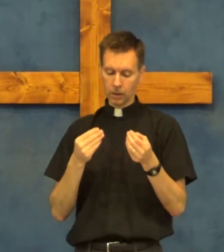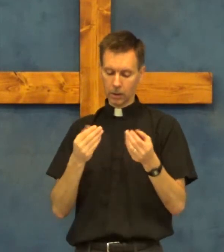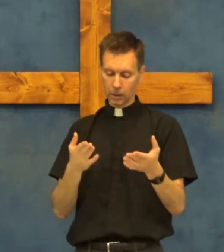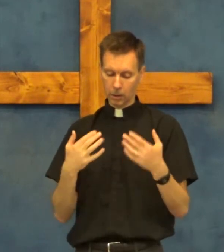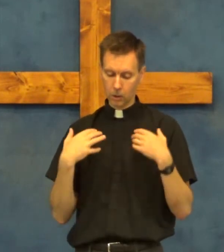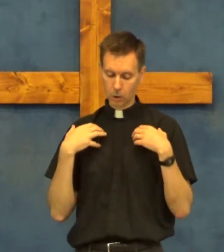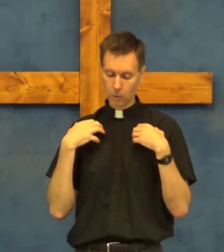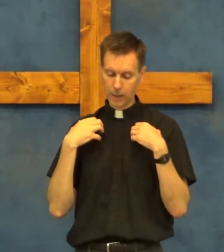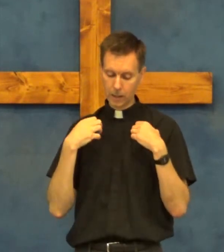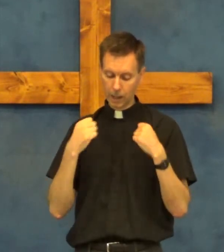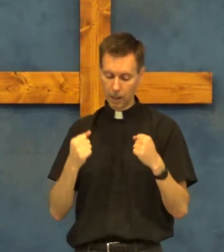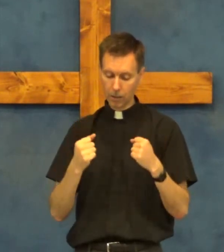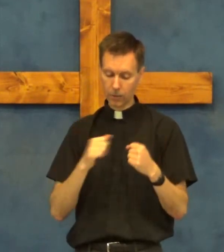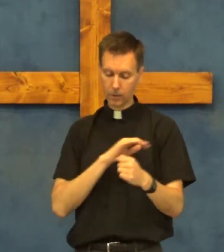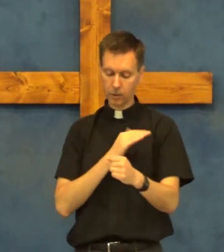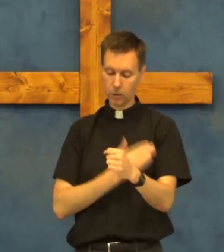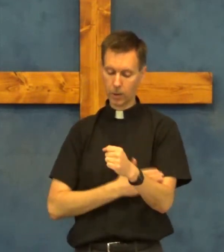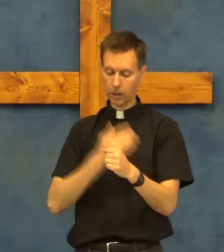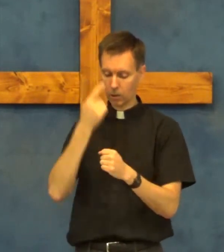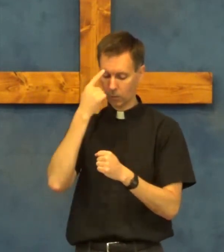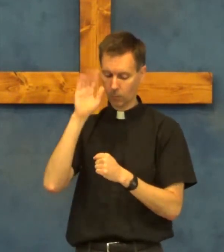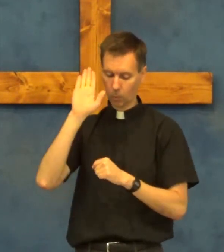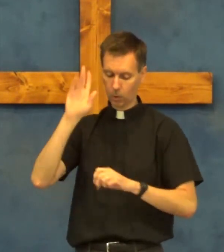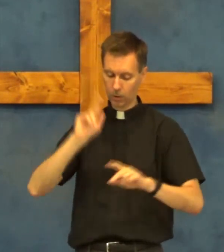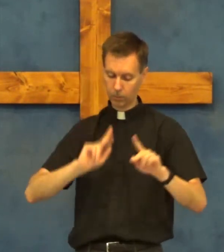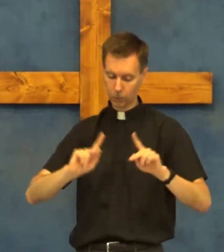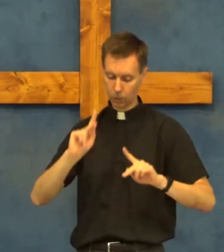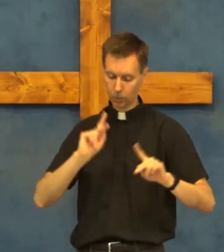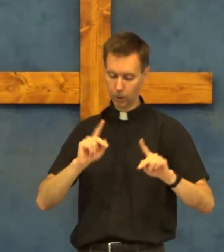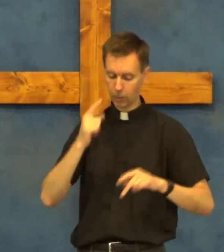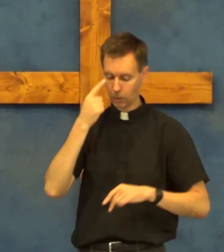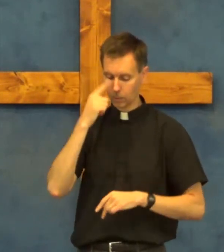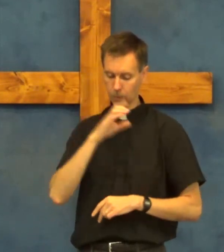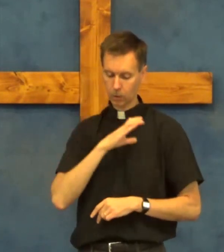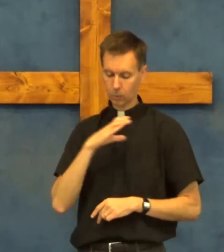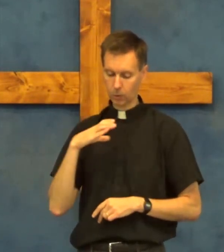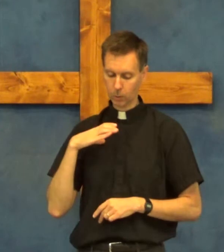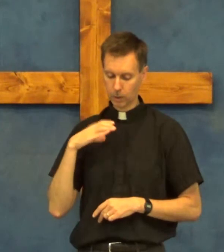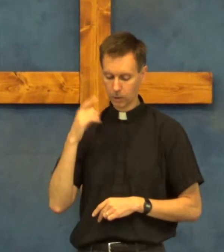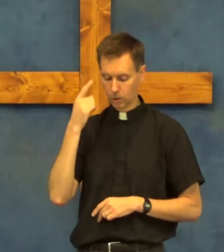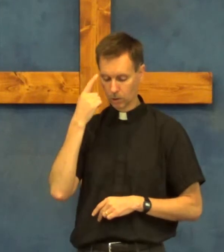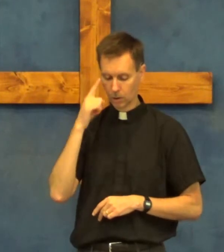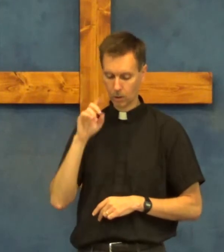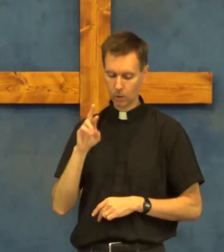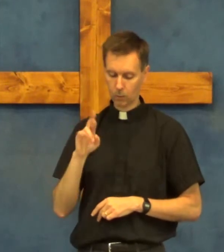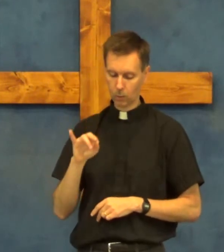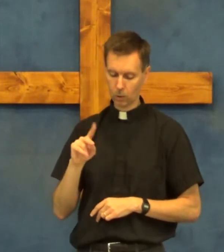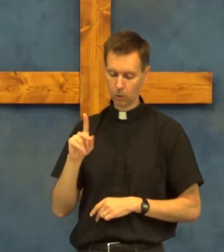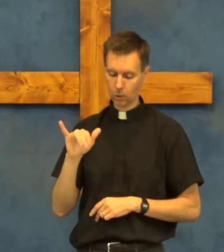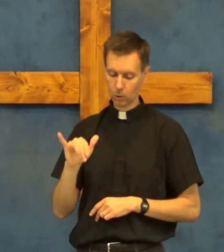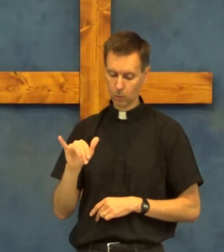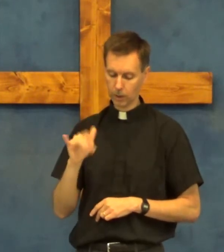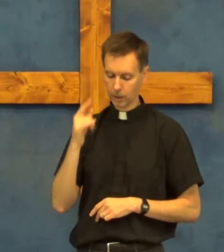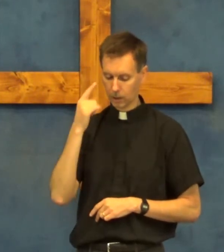grant health and strength for your people for Chris for Ricky